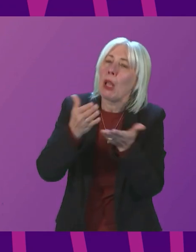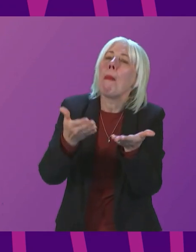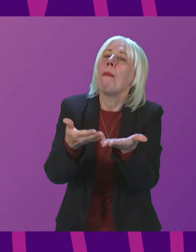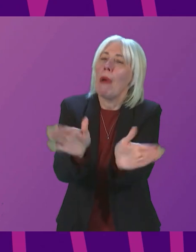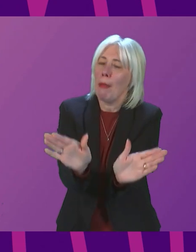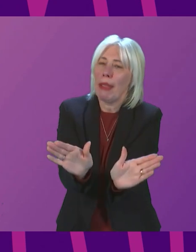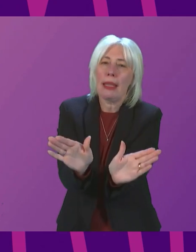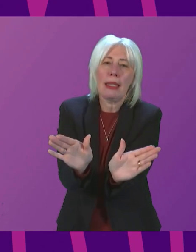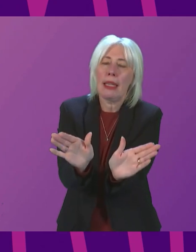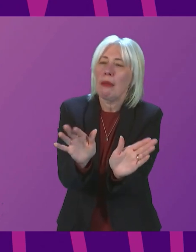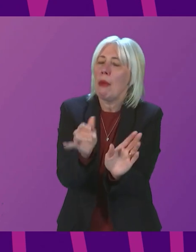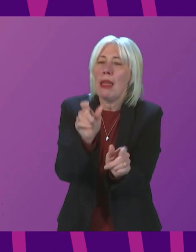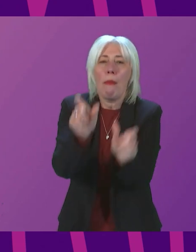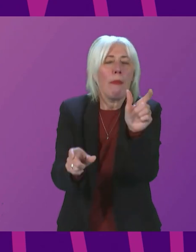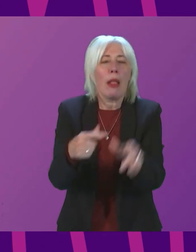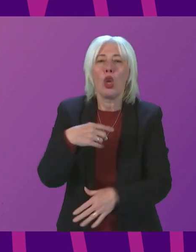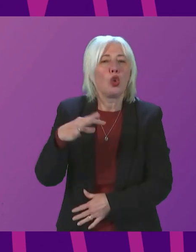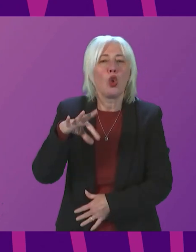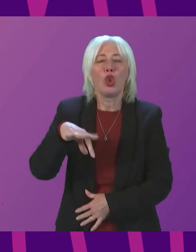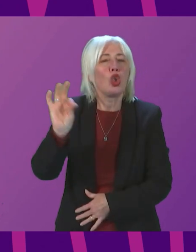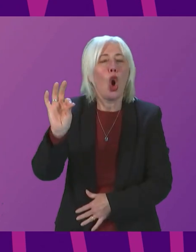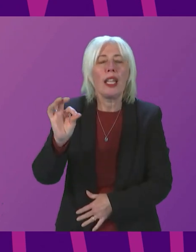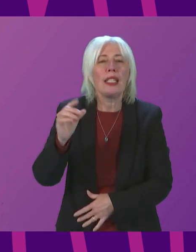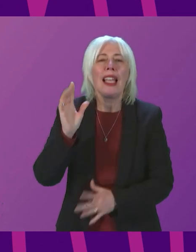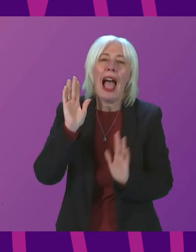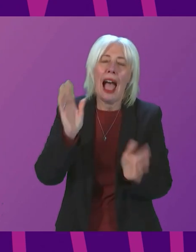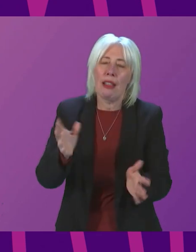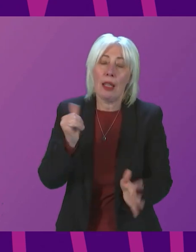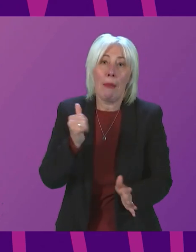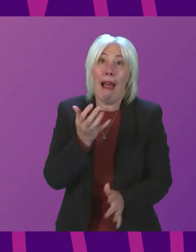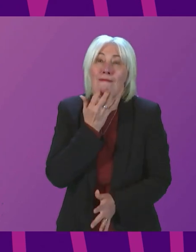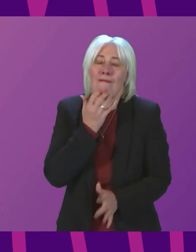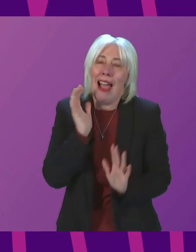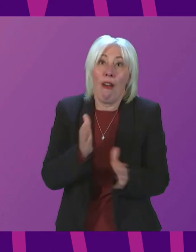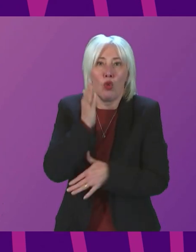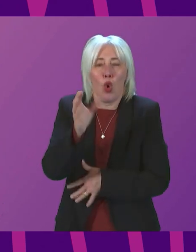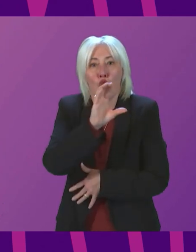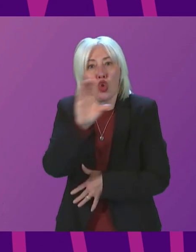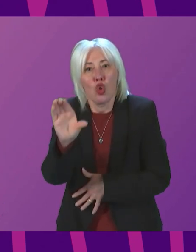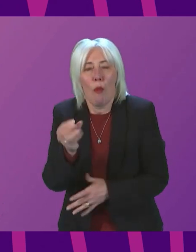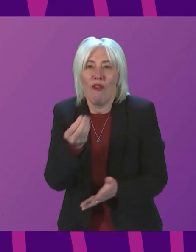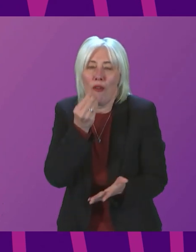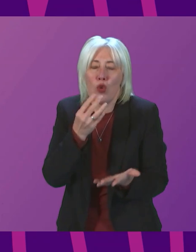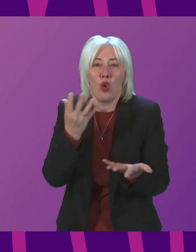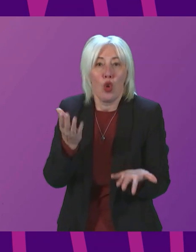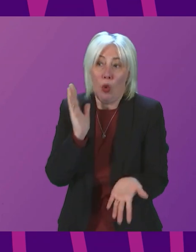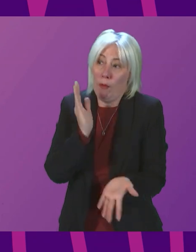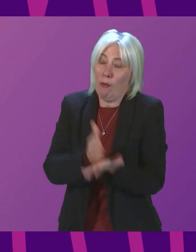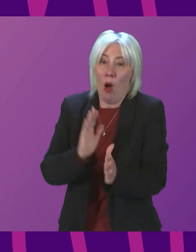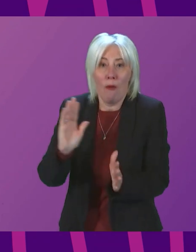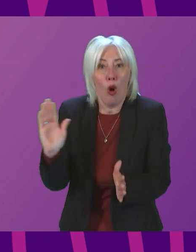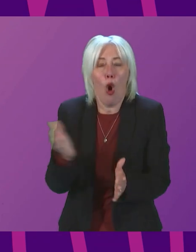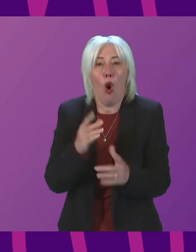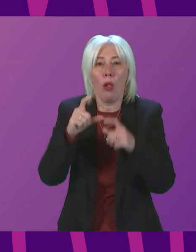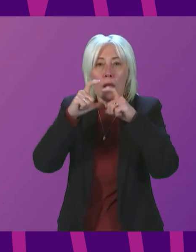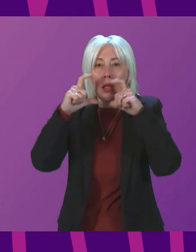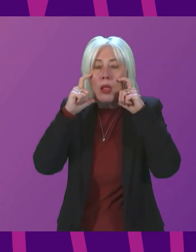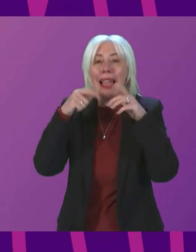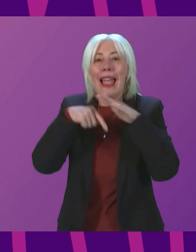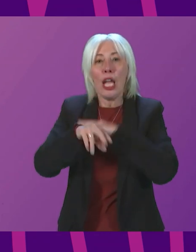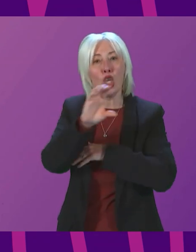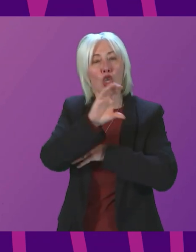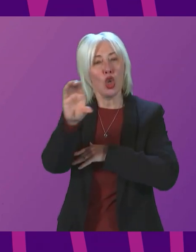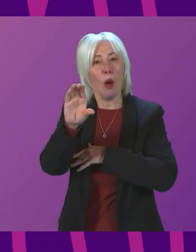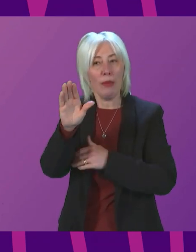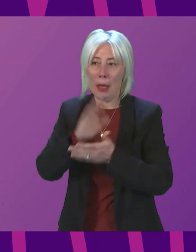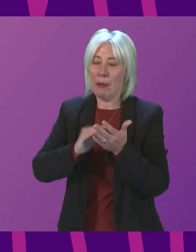people don't always have a choice about being, people have to go to shops and therefore if we all wear face coverings in shops right now, we